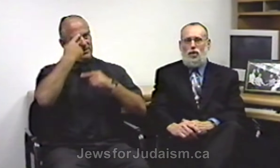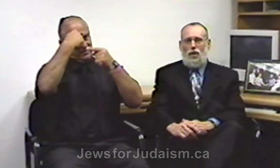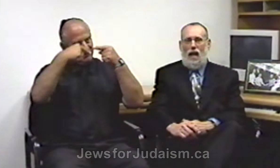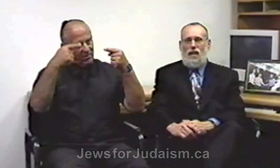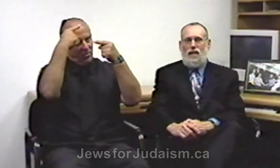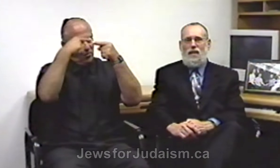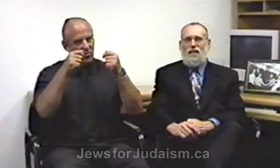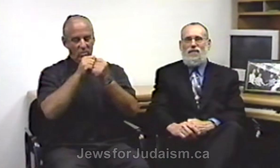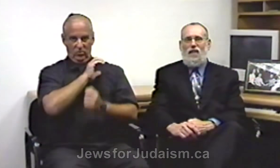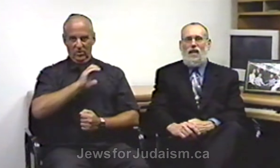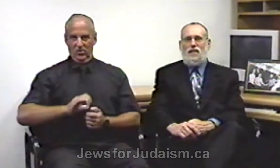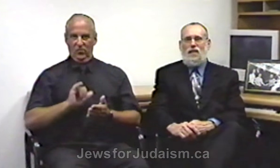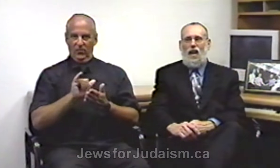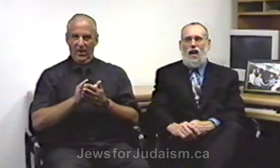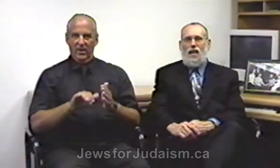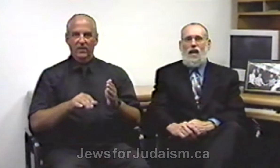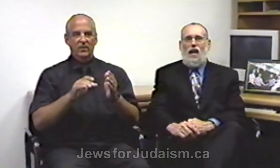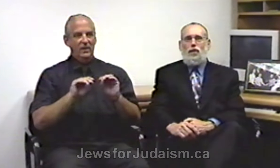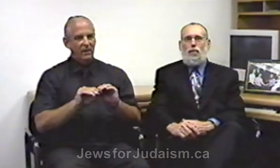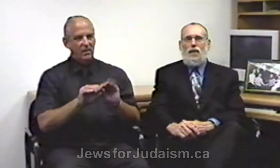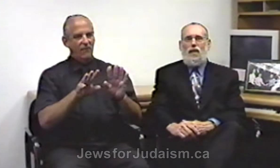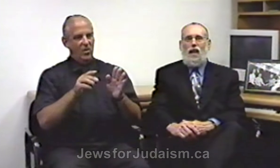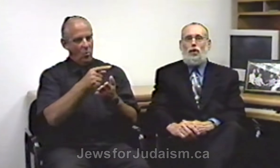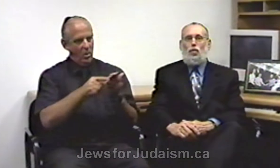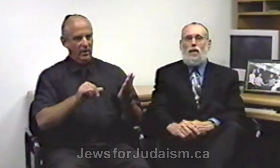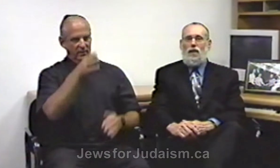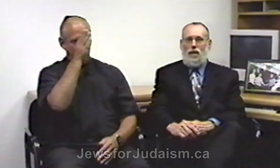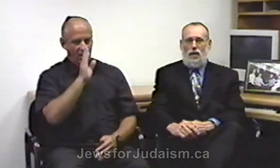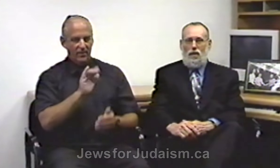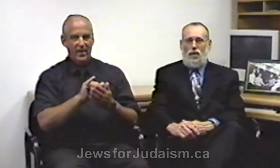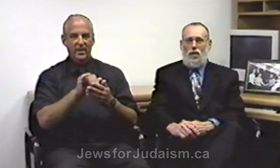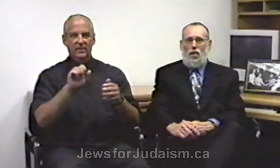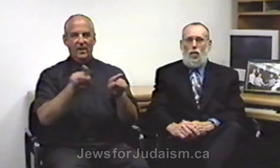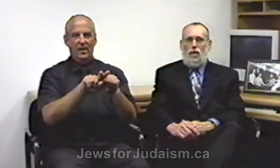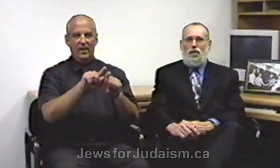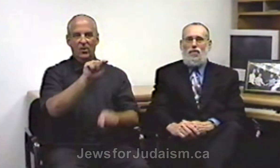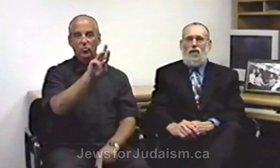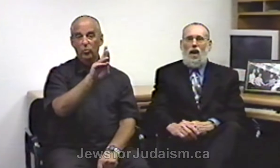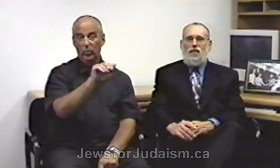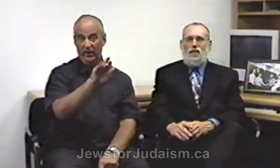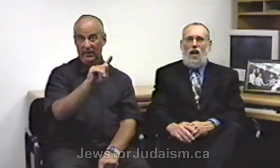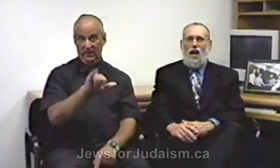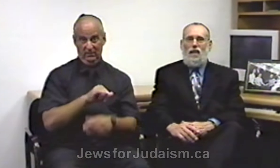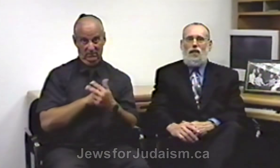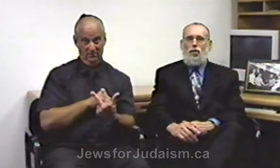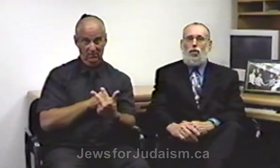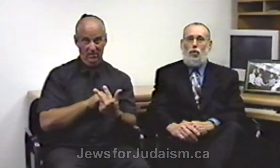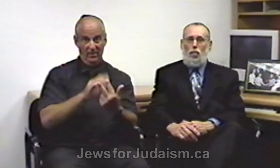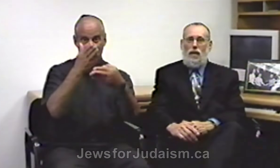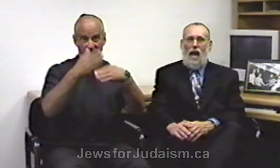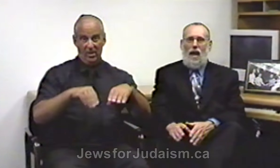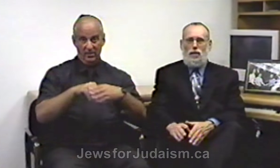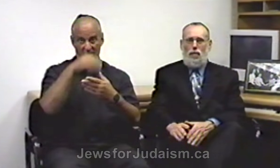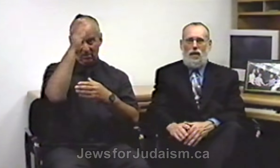Christianity that defines God as being a trinity, which divides God into three aspects.